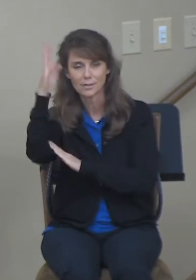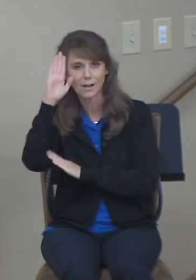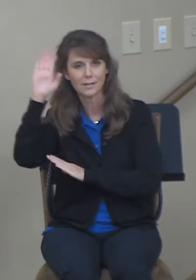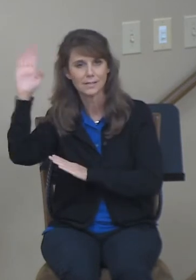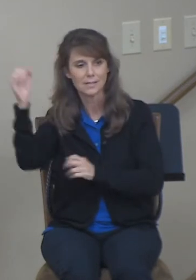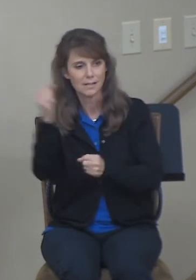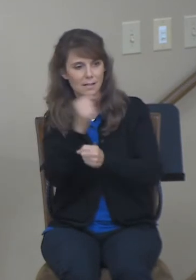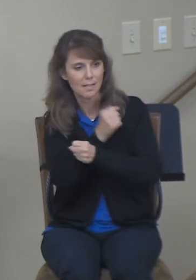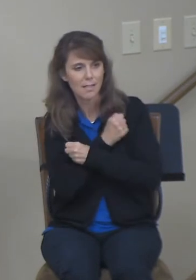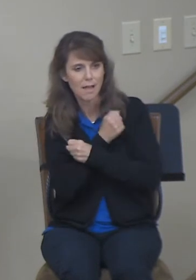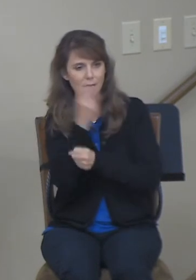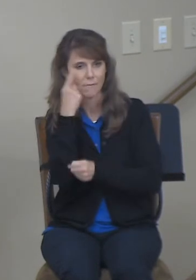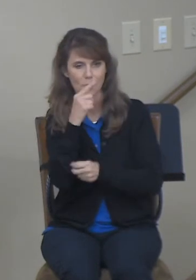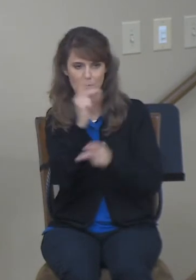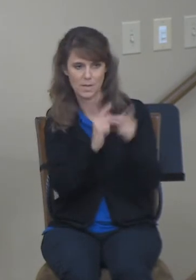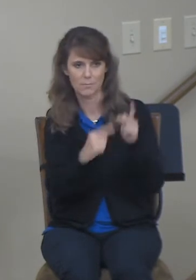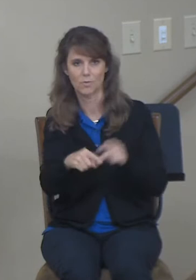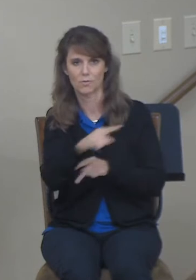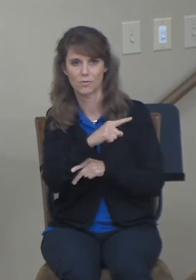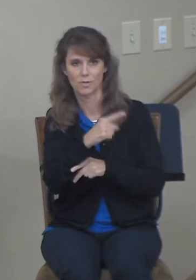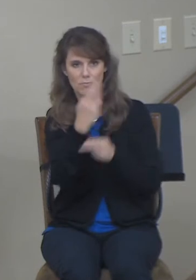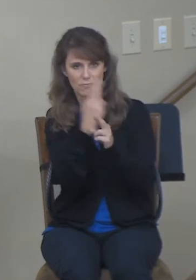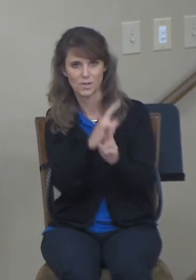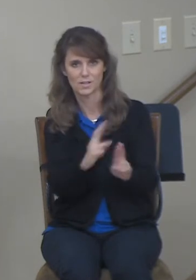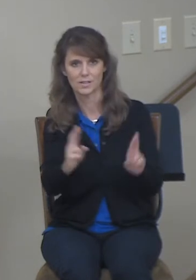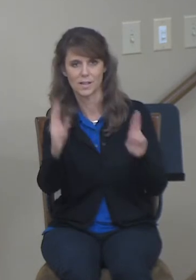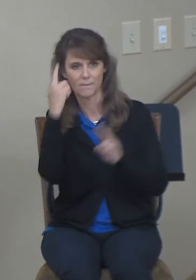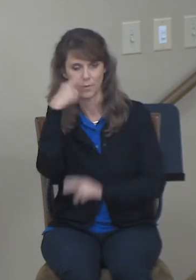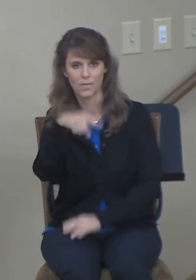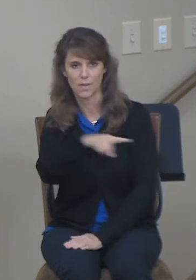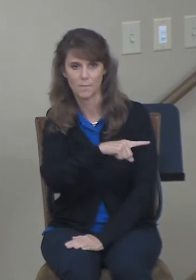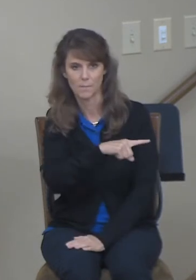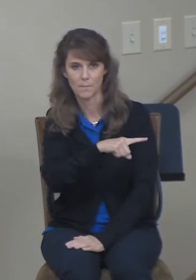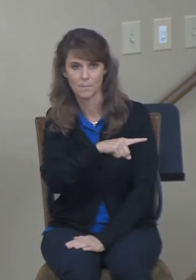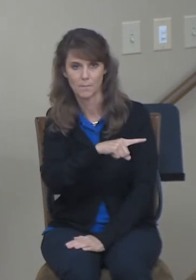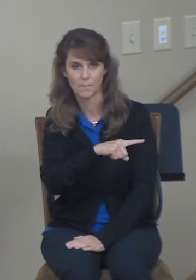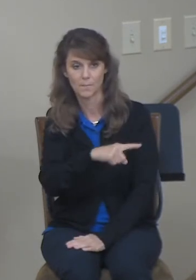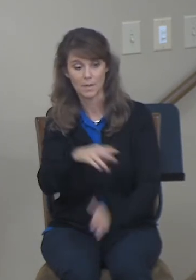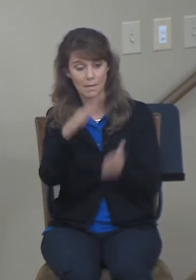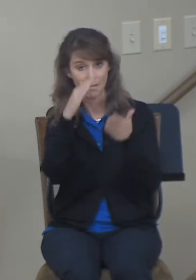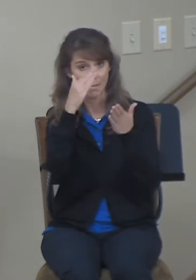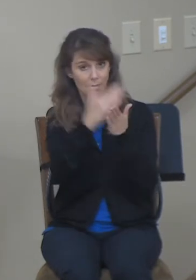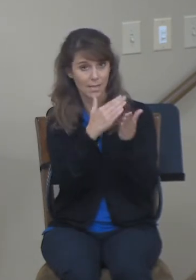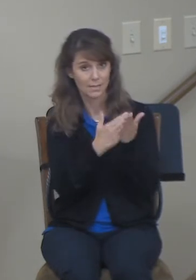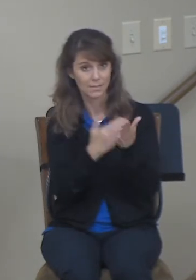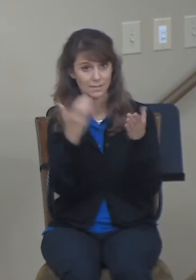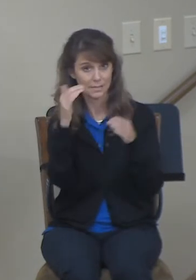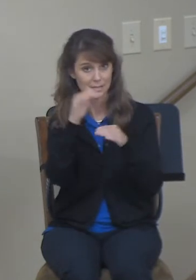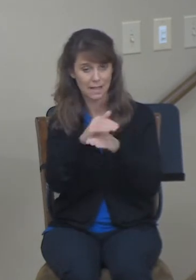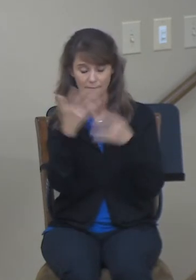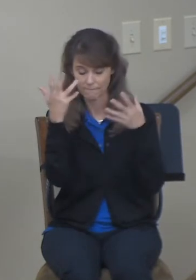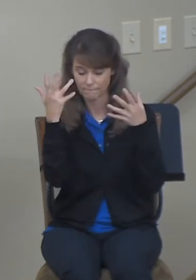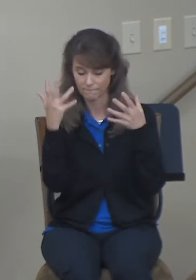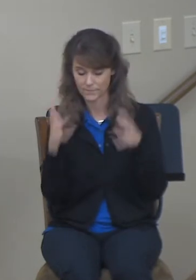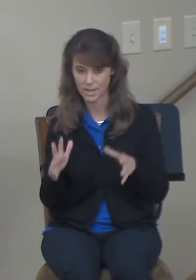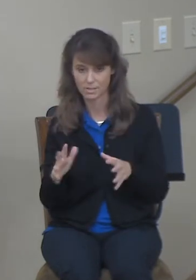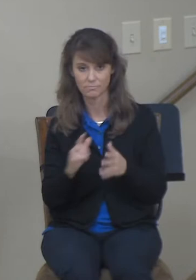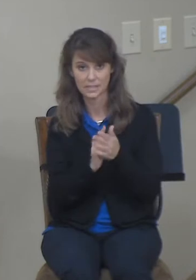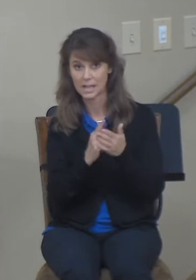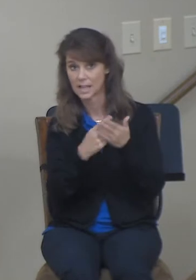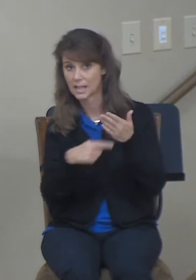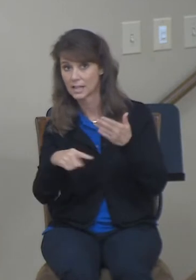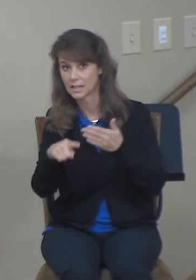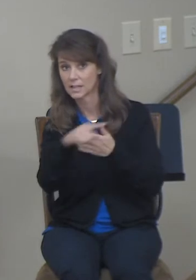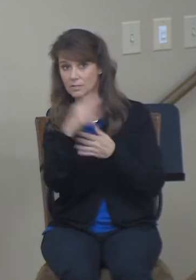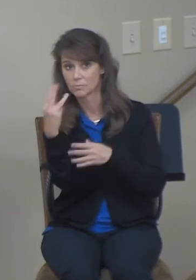them. So with that, we'll conclude our lesson tonight. As I mentioned, next Wednesday night,